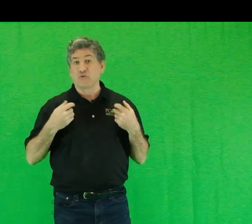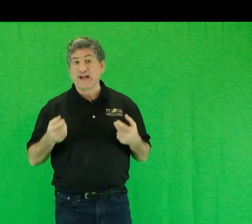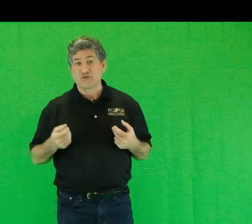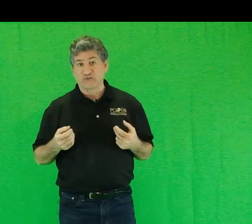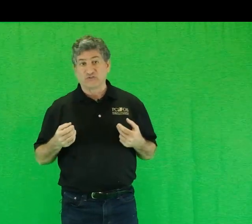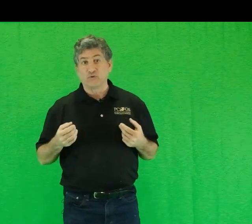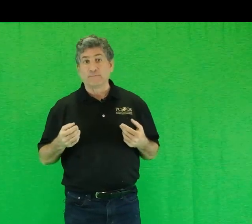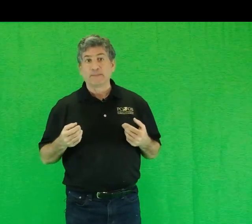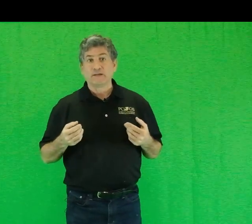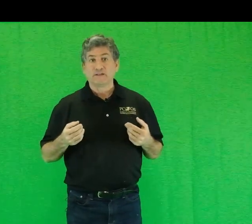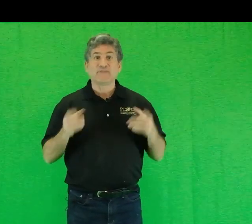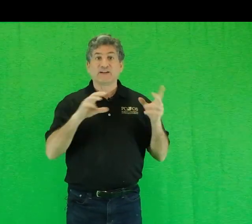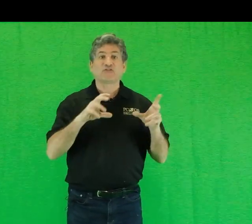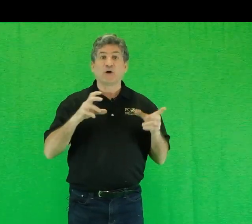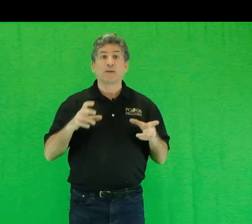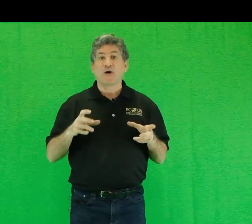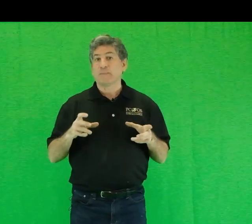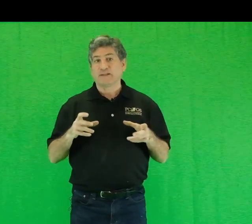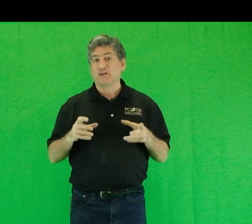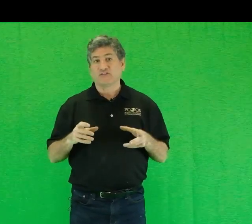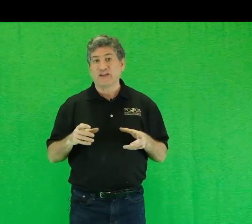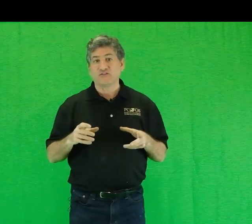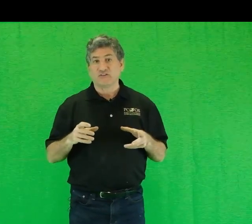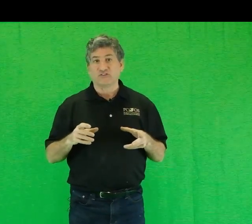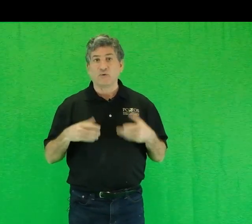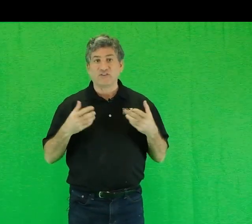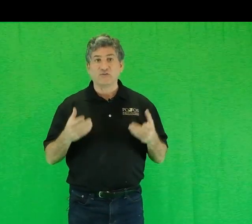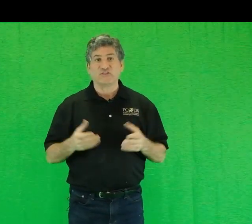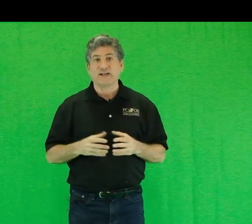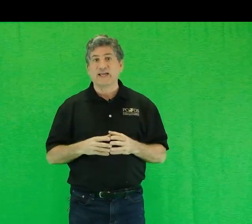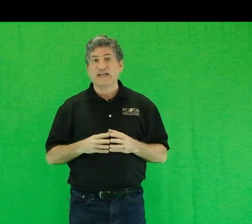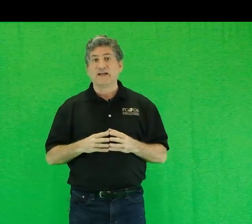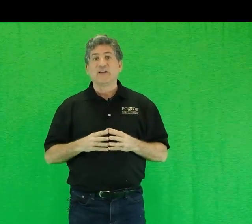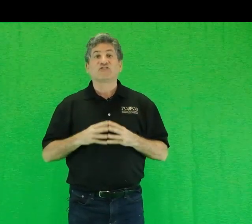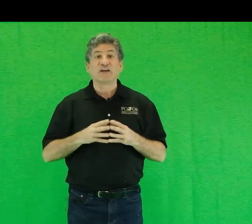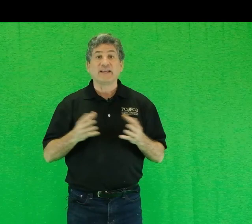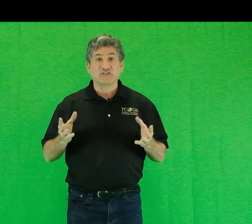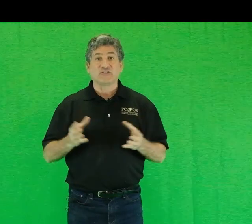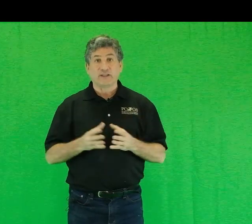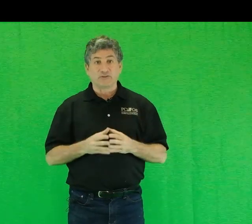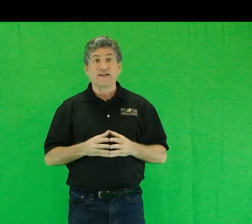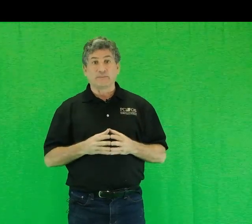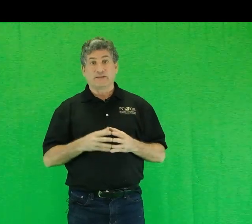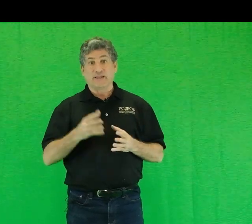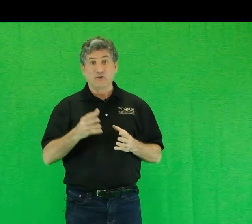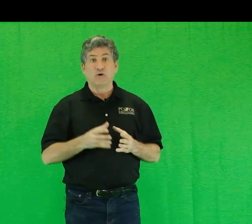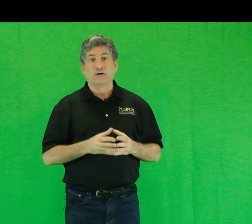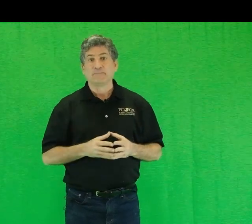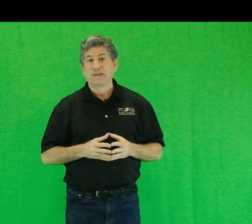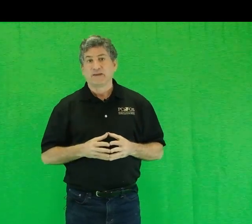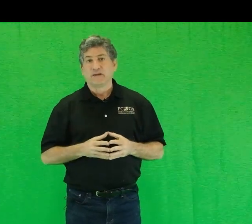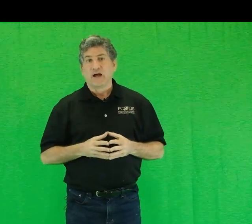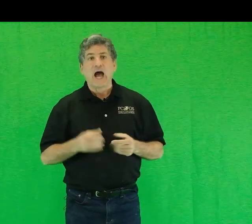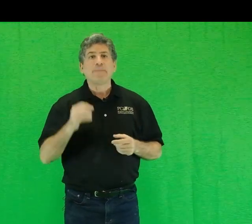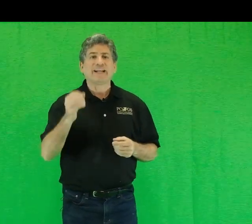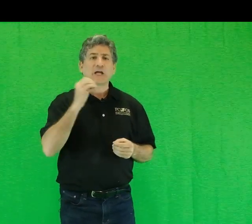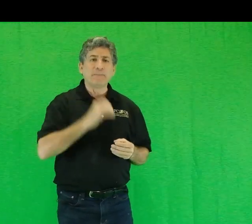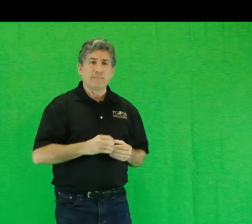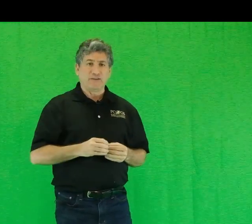graduate school, living in a small apartment in Los Angeles, going to UCLA, studying sustainable development like you are. I made a commitment,